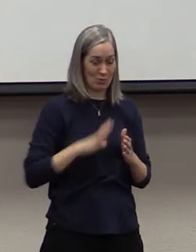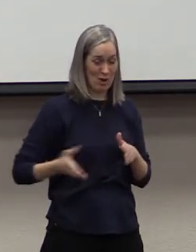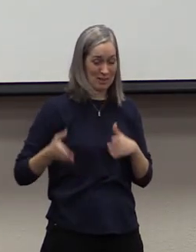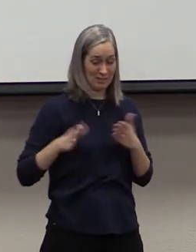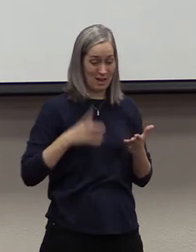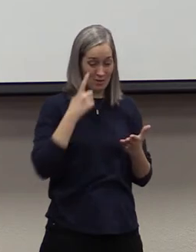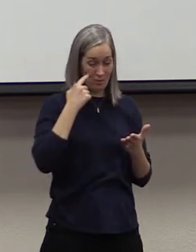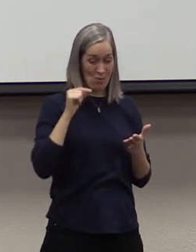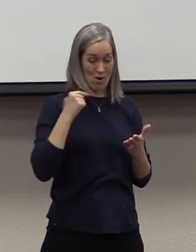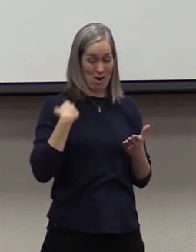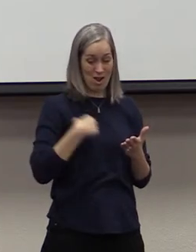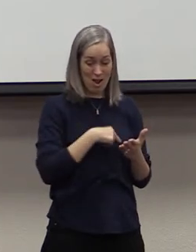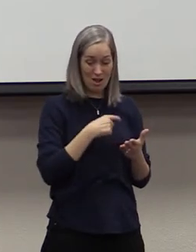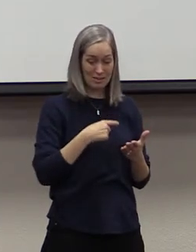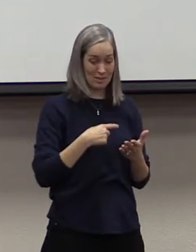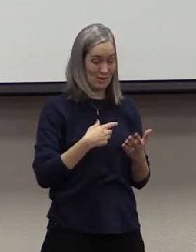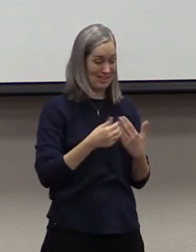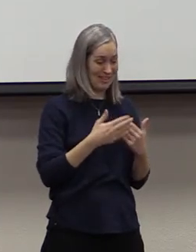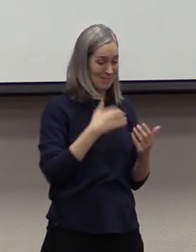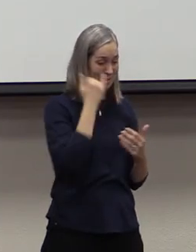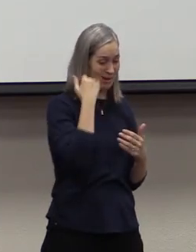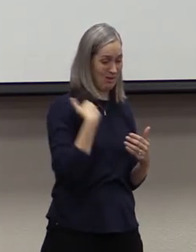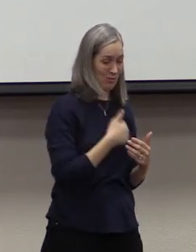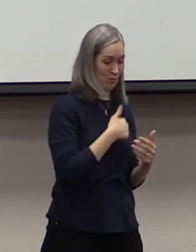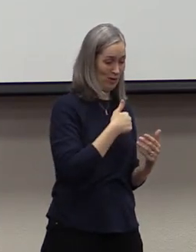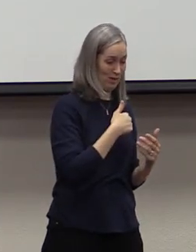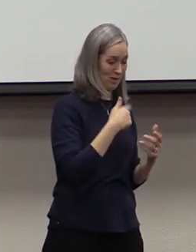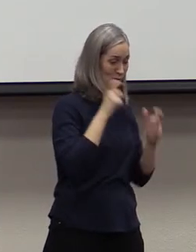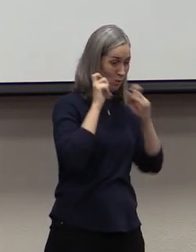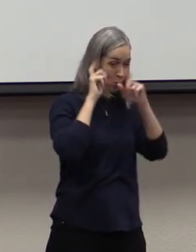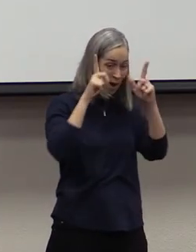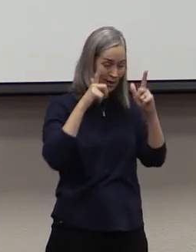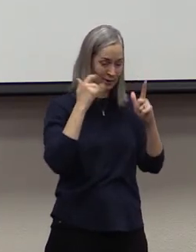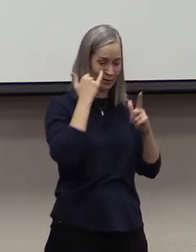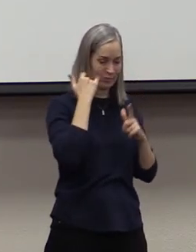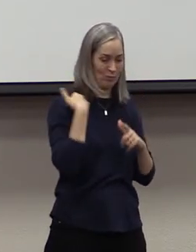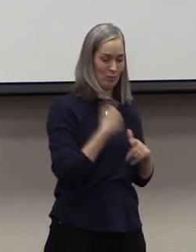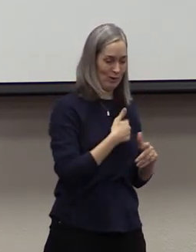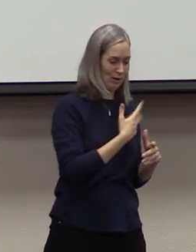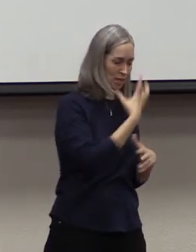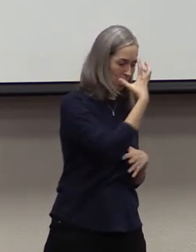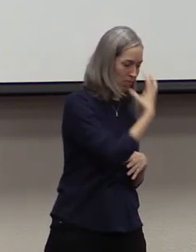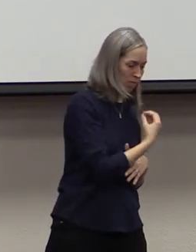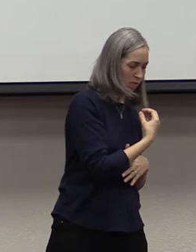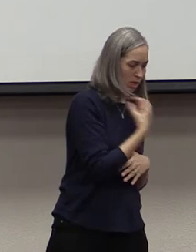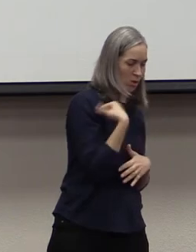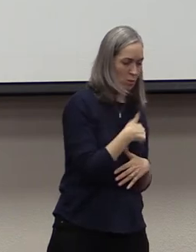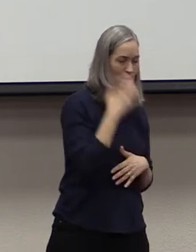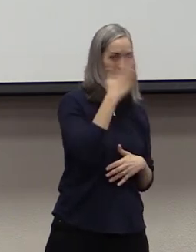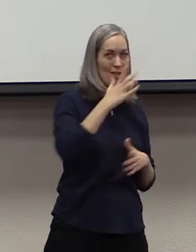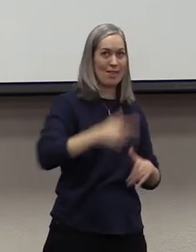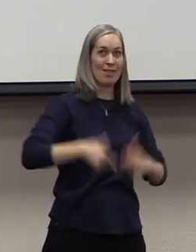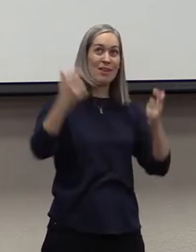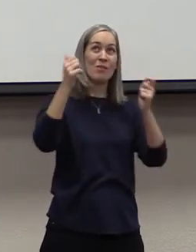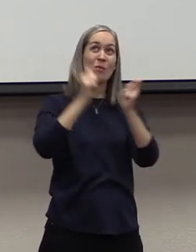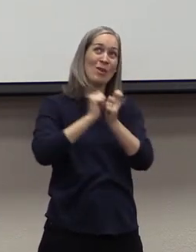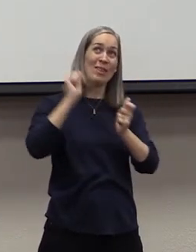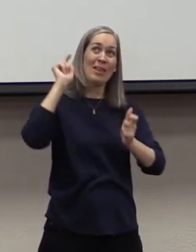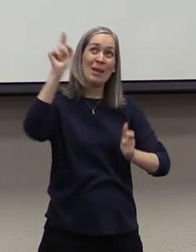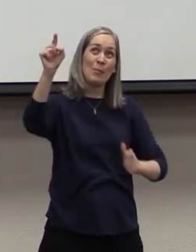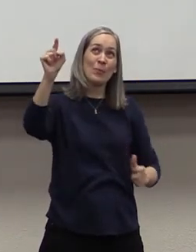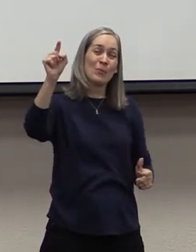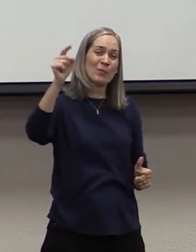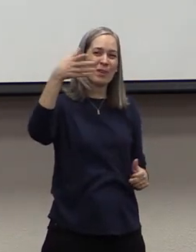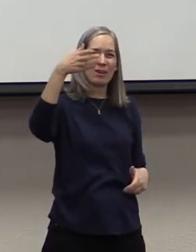so that whether we are awake or asleep, we might live with Him. God has not destined